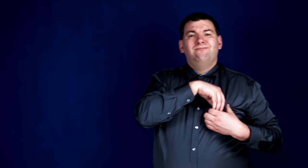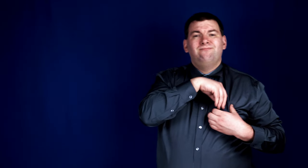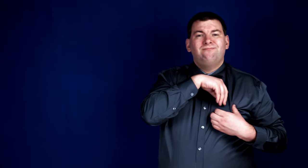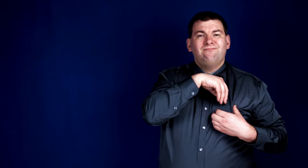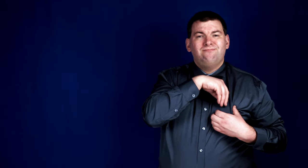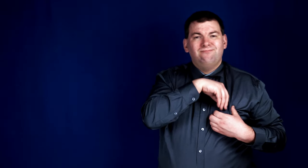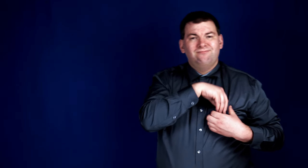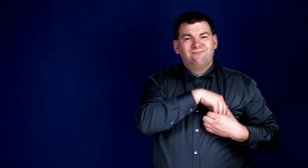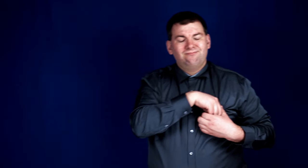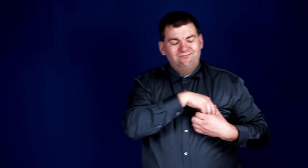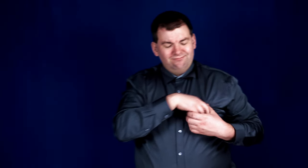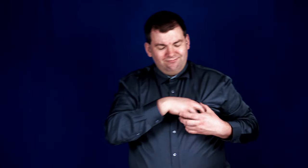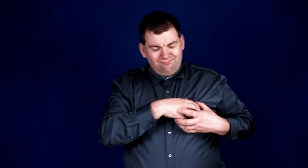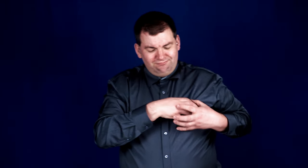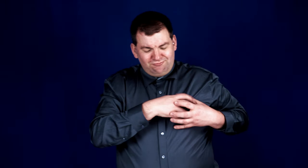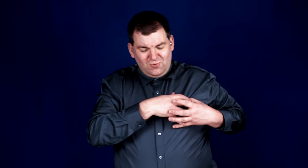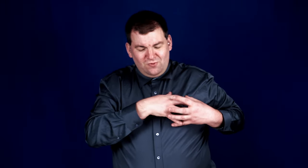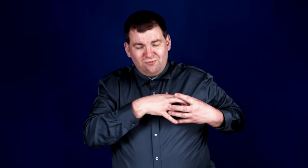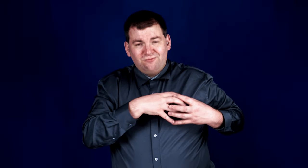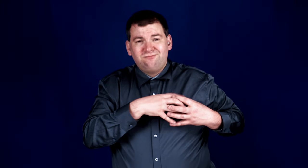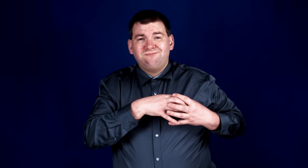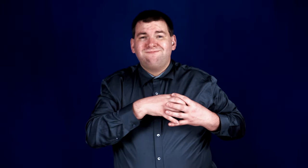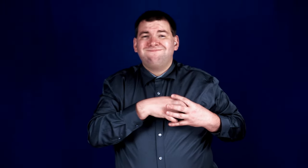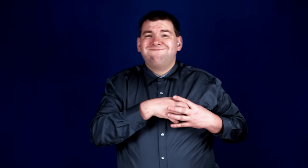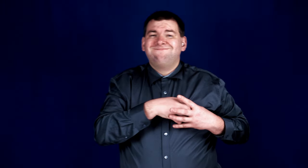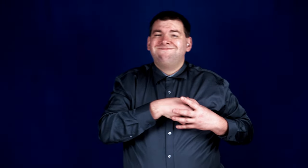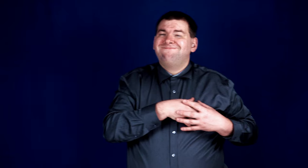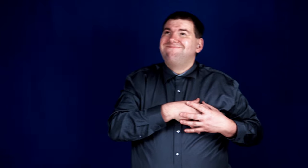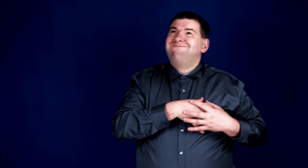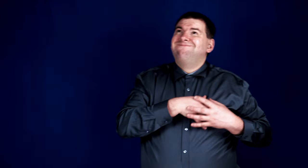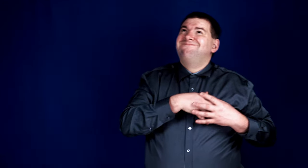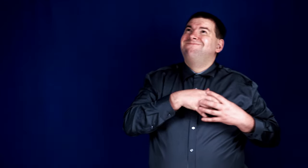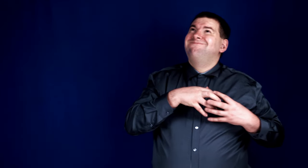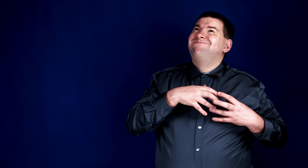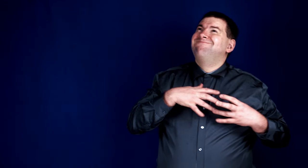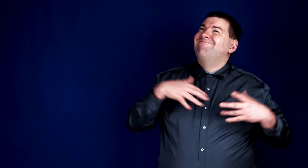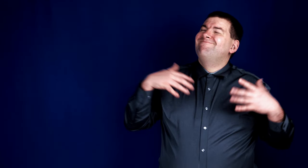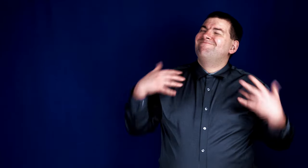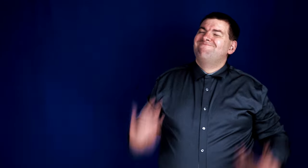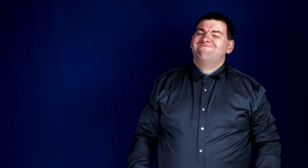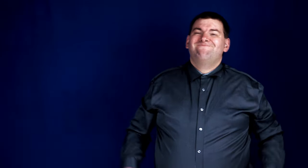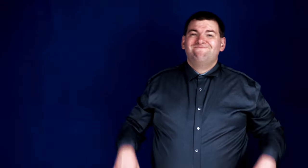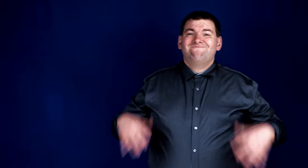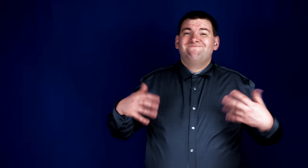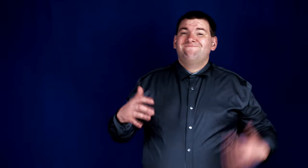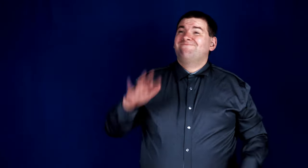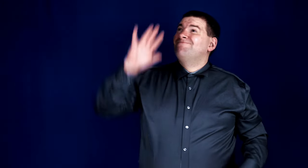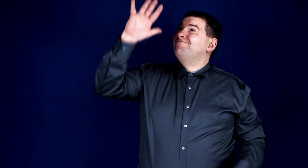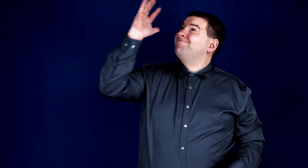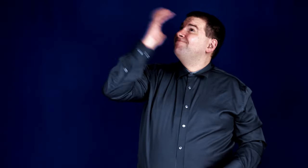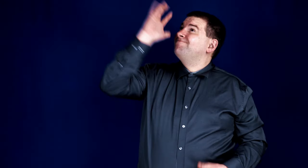In awe of your glory,